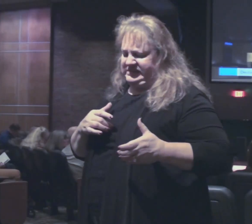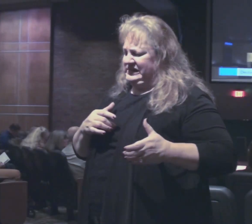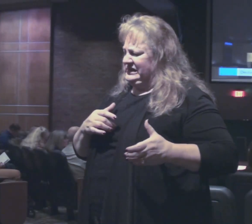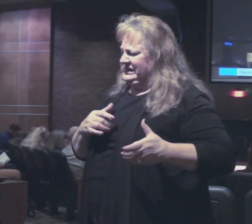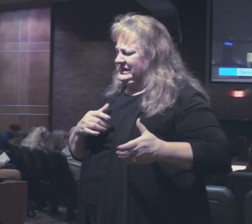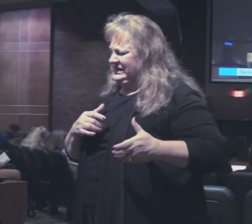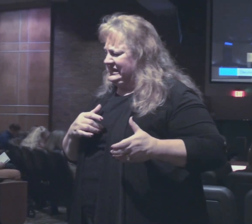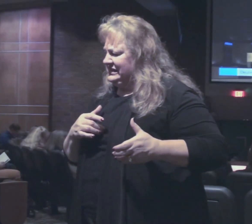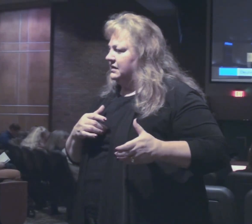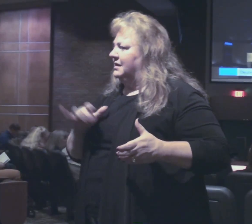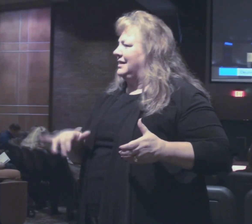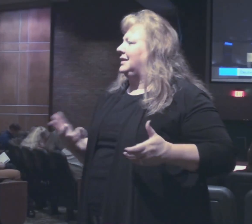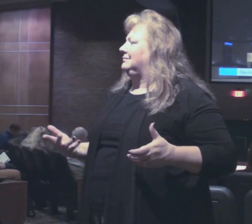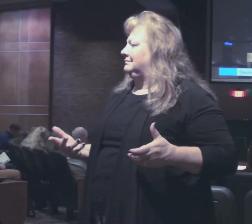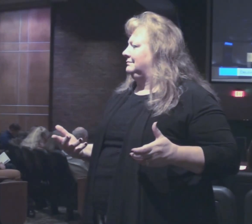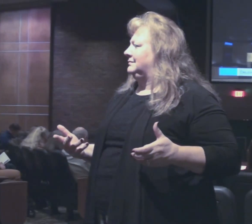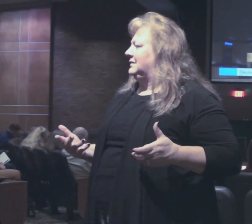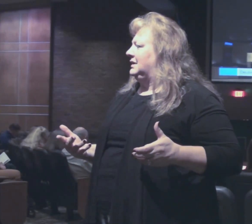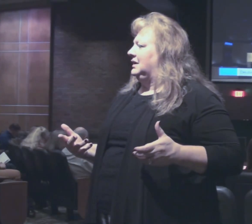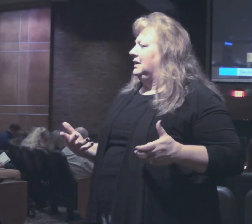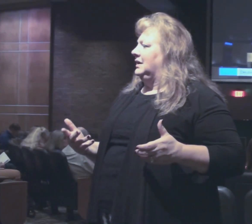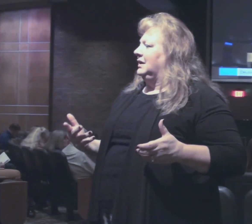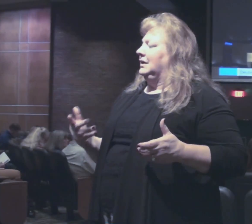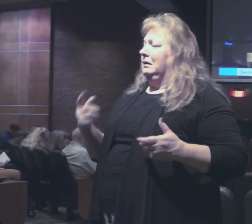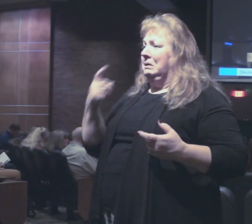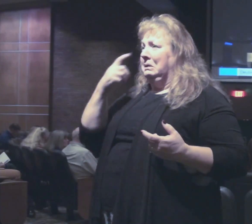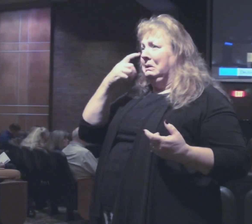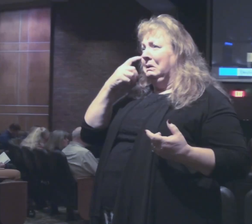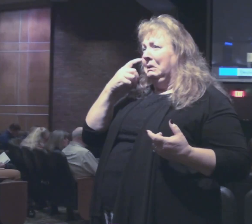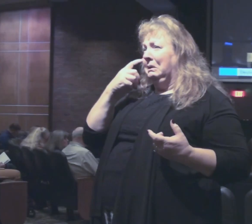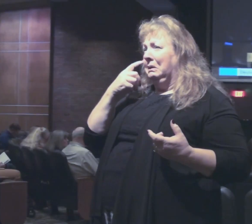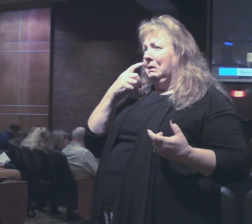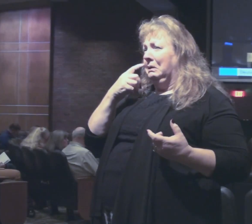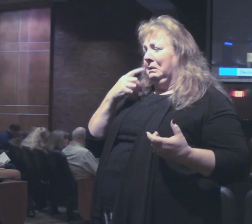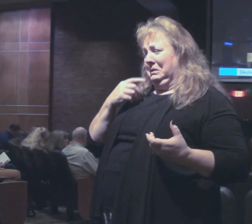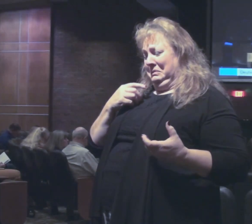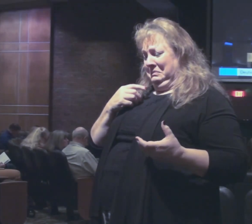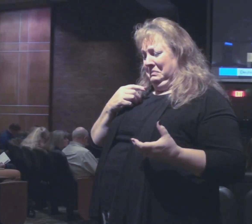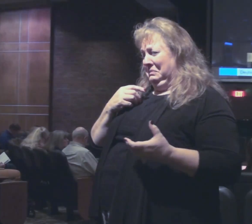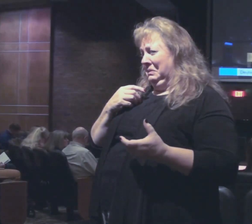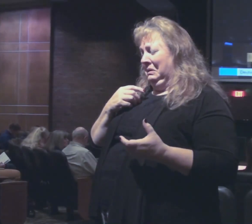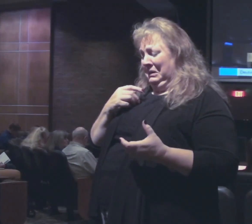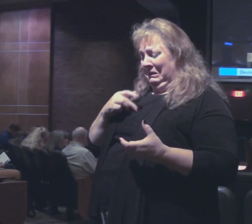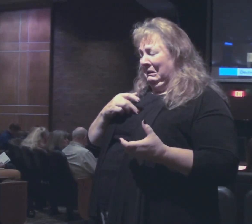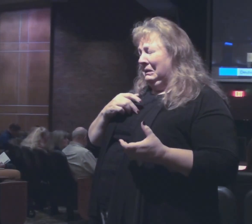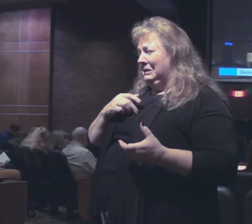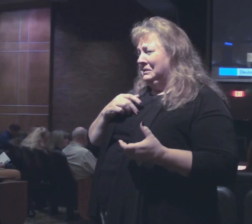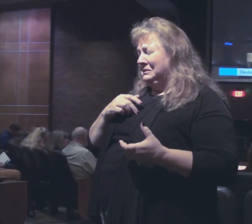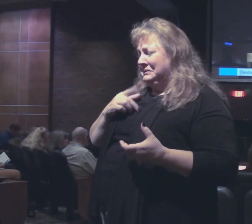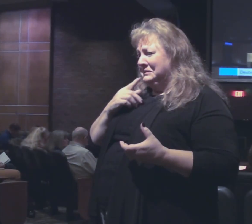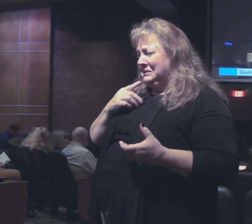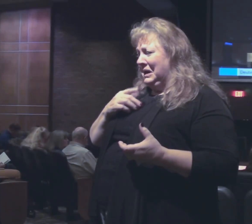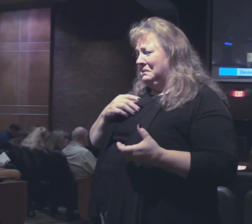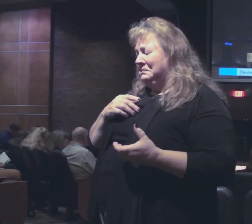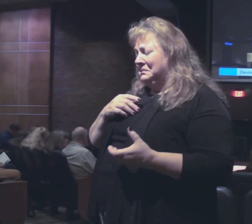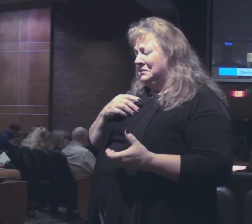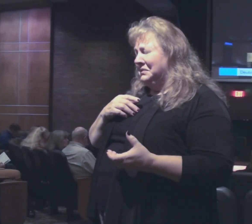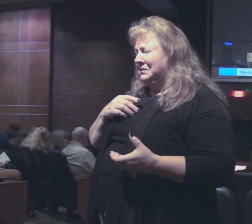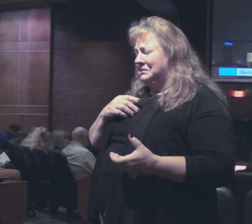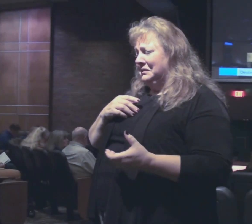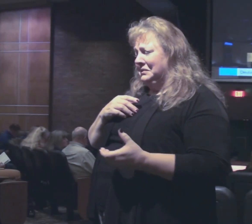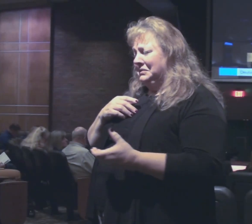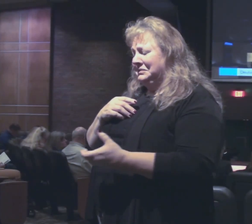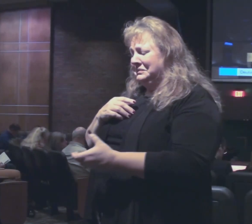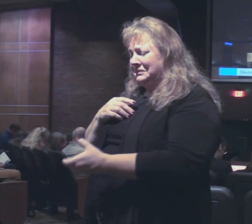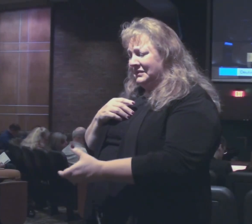looking. You shall not do it with tears in your heart, painfully, sorrowfully. You